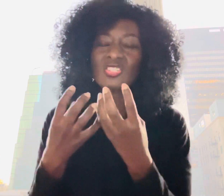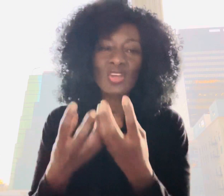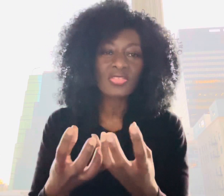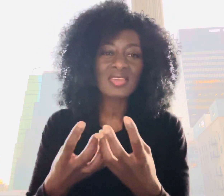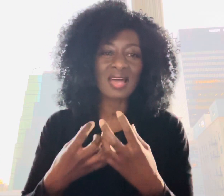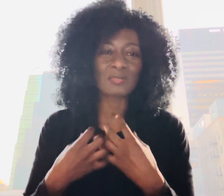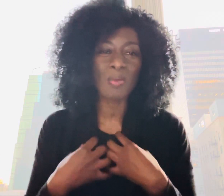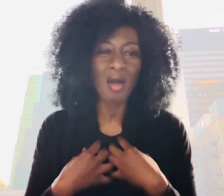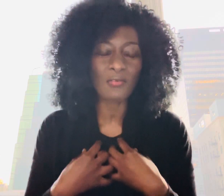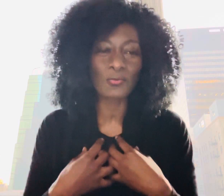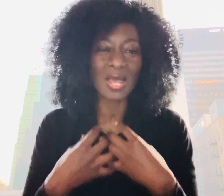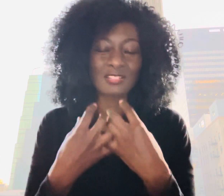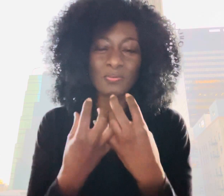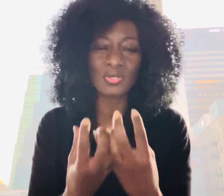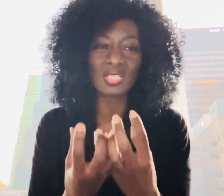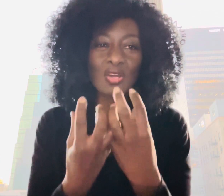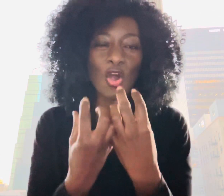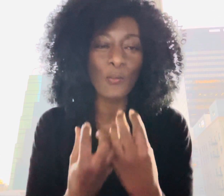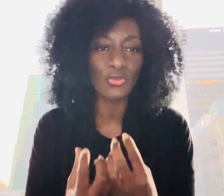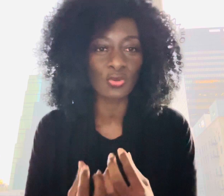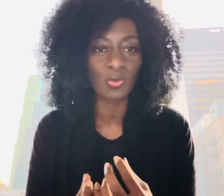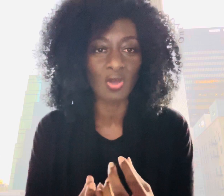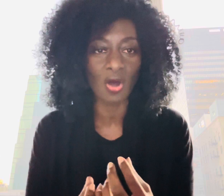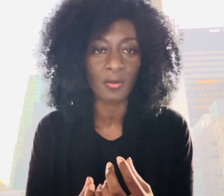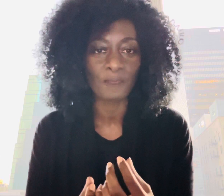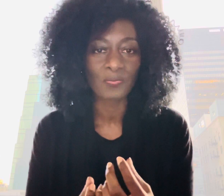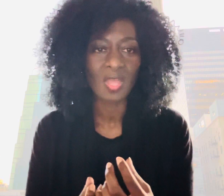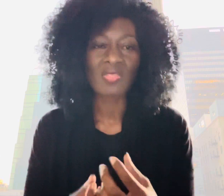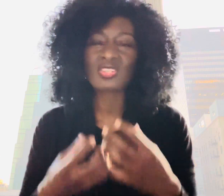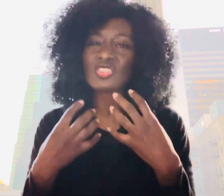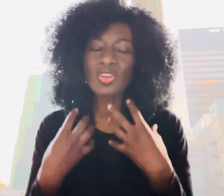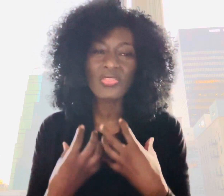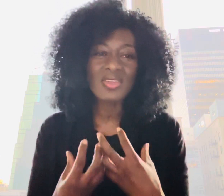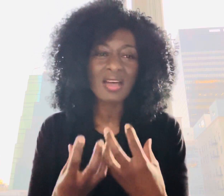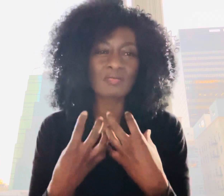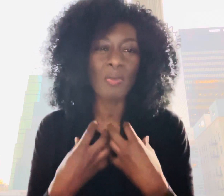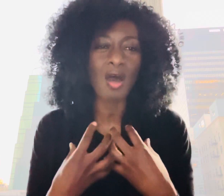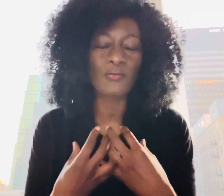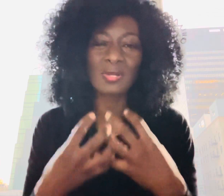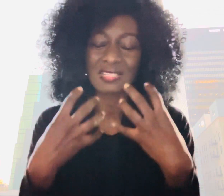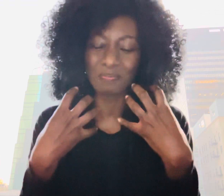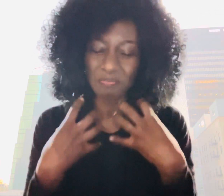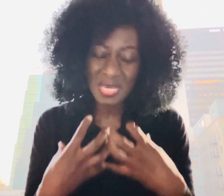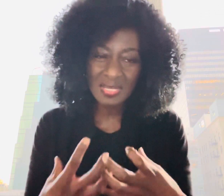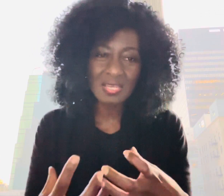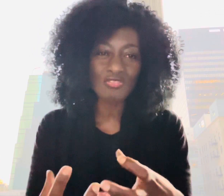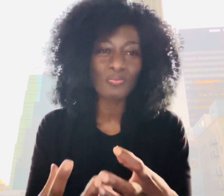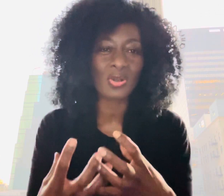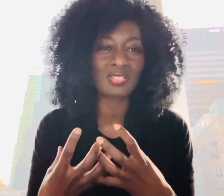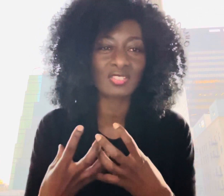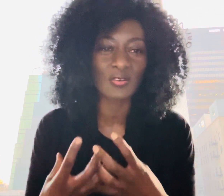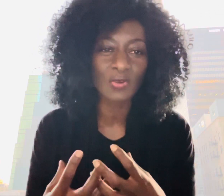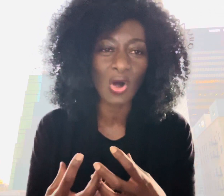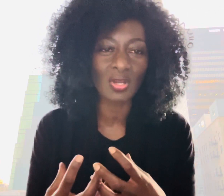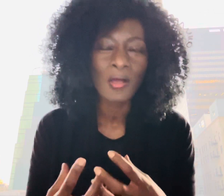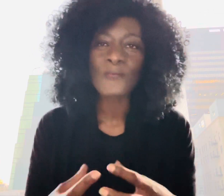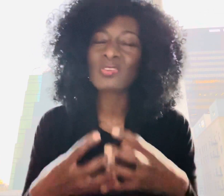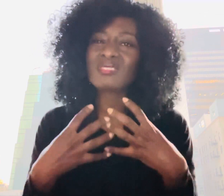nothing as powerful as building communion with God there's nothing as powerful as being in the presence of God there's